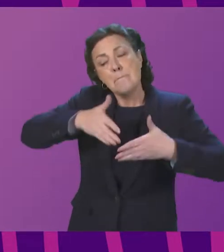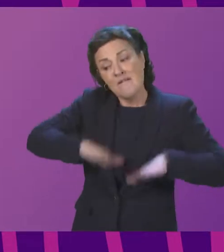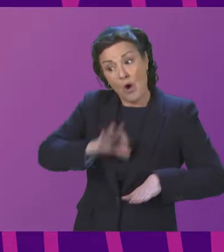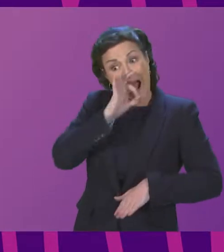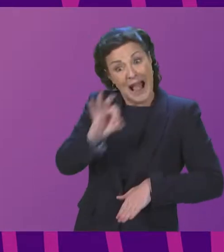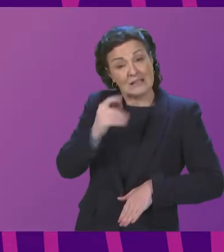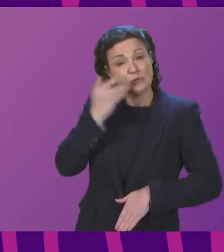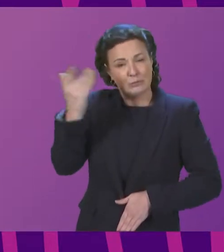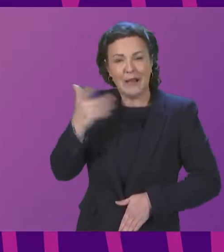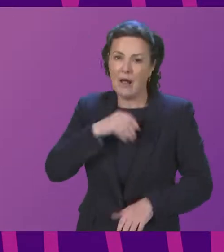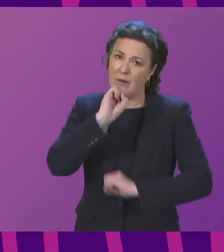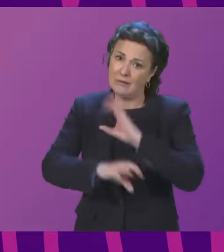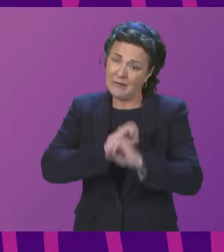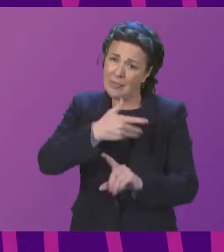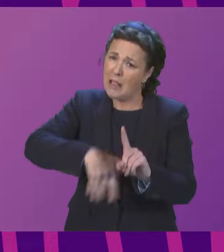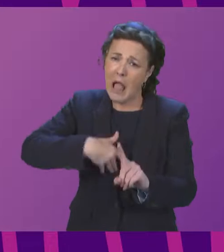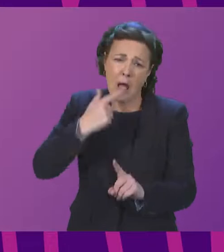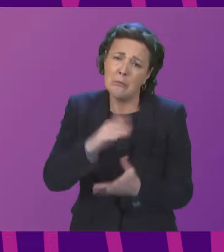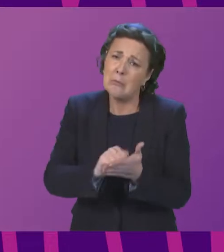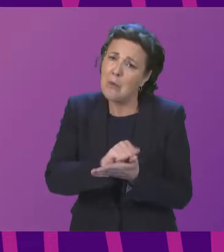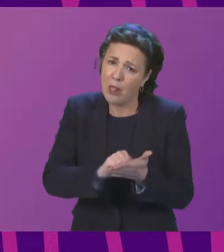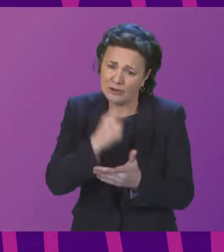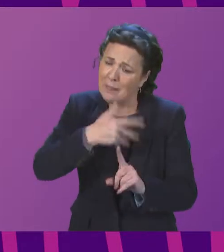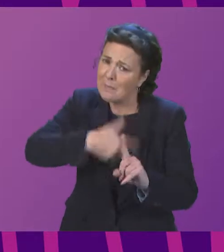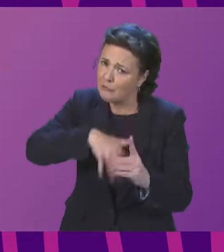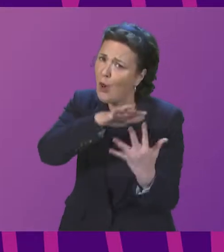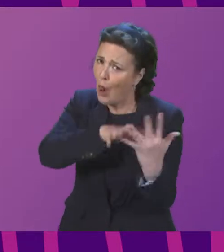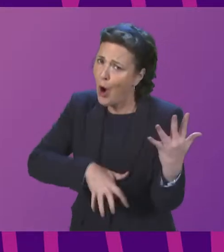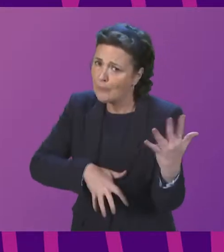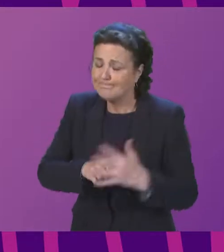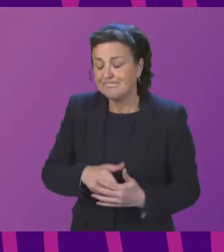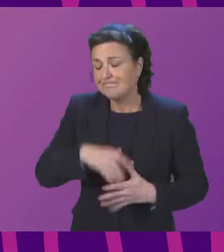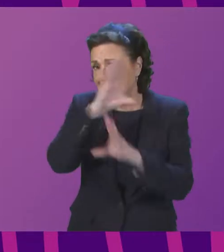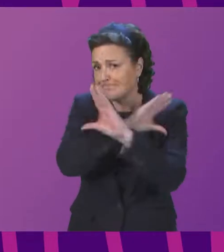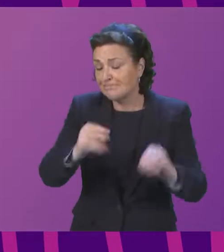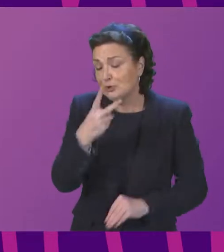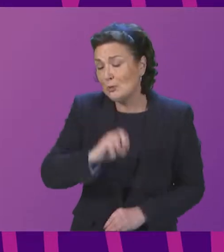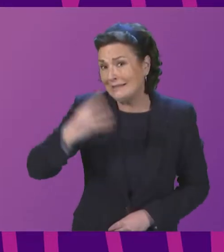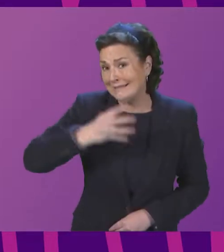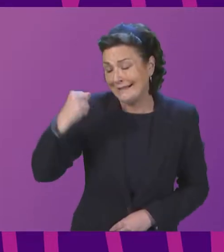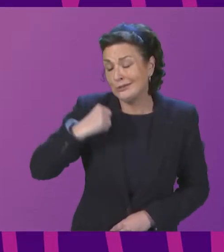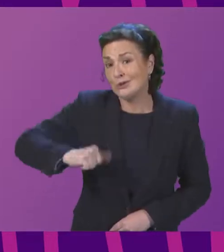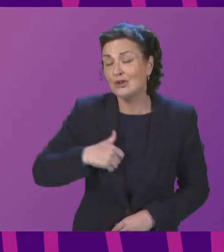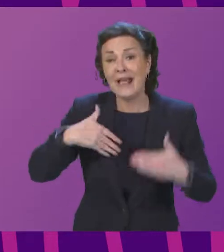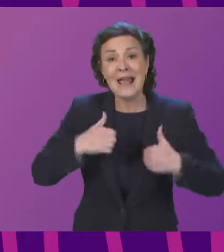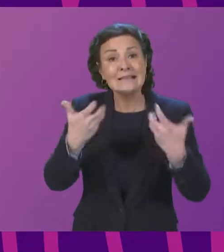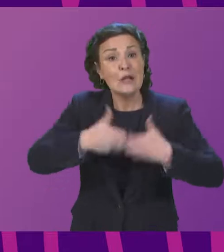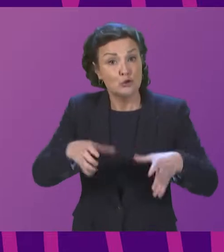that I apologize for the length of a moment to go. In 2019, the Scottish Health Technologies Group,